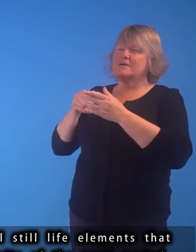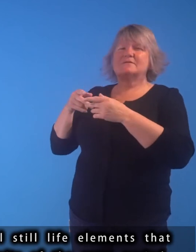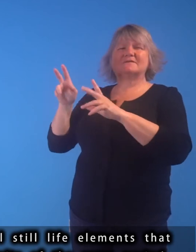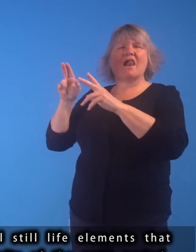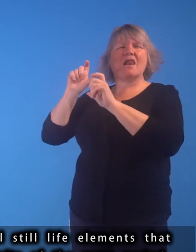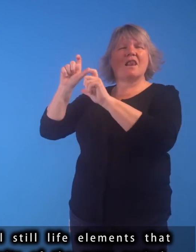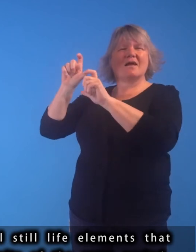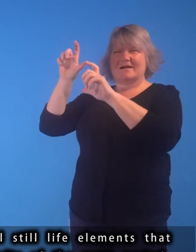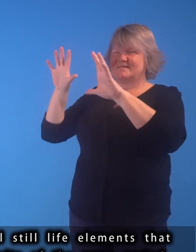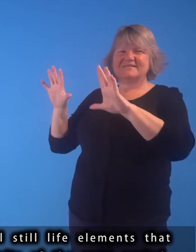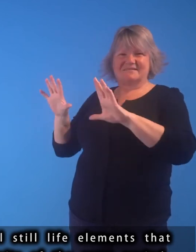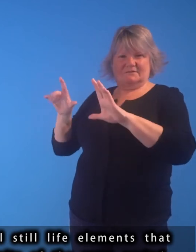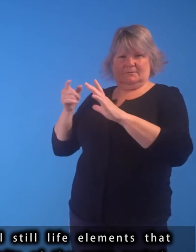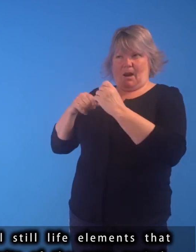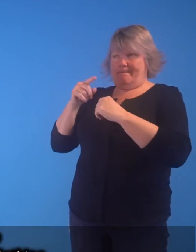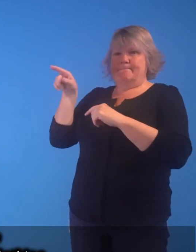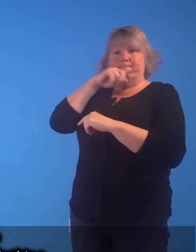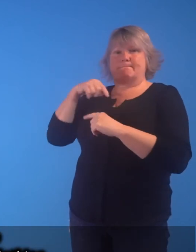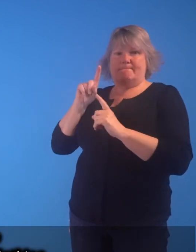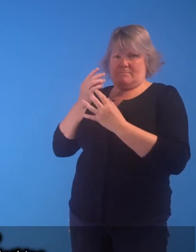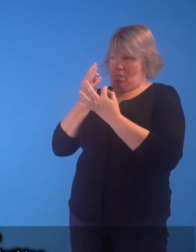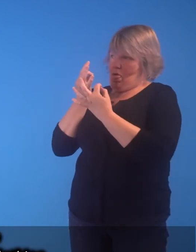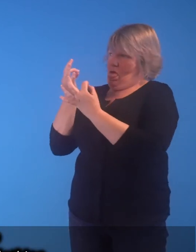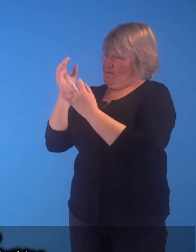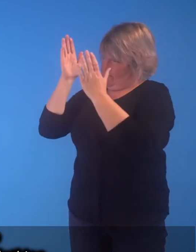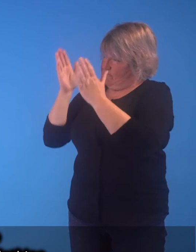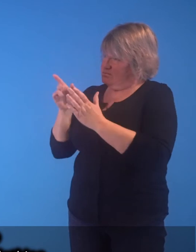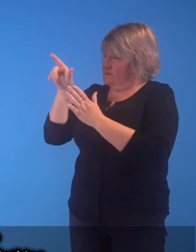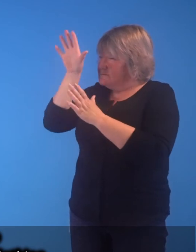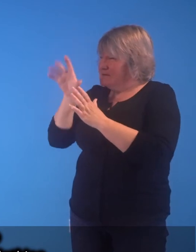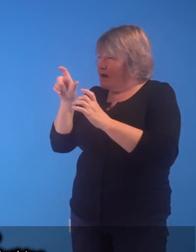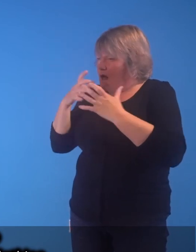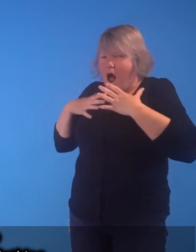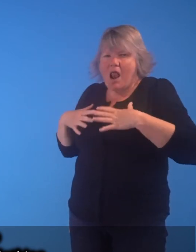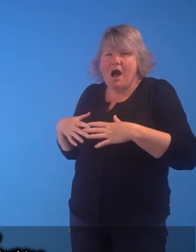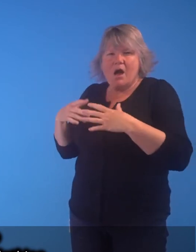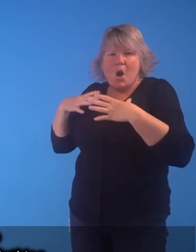so that we are compelled to focus on the model's distinctive clothing.